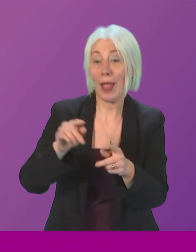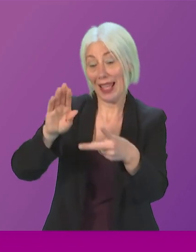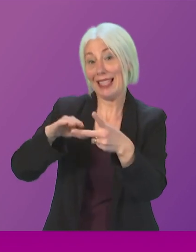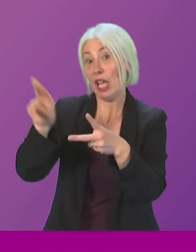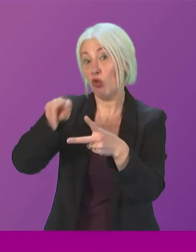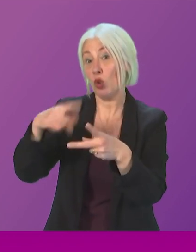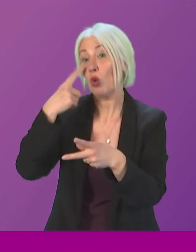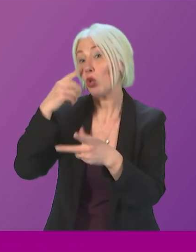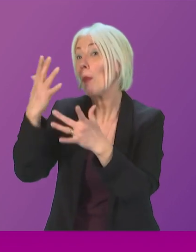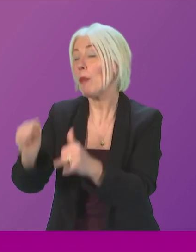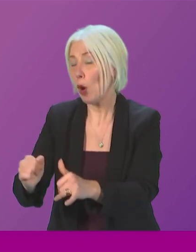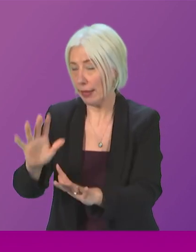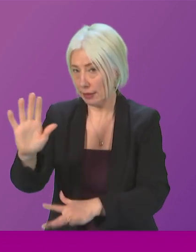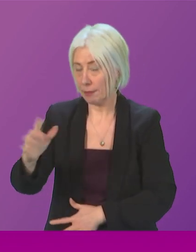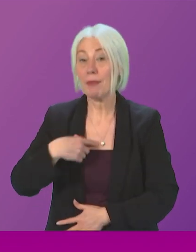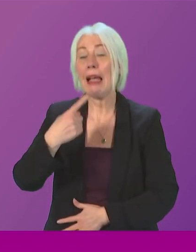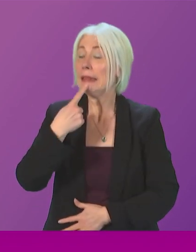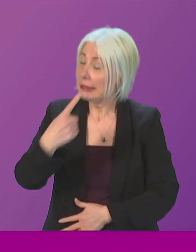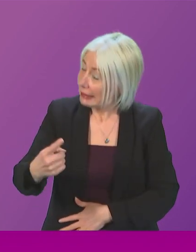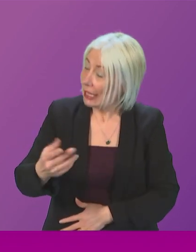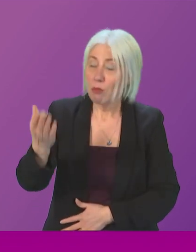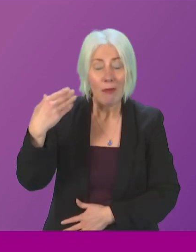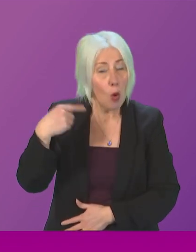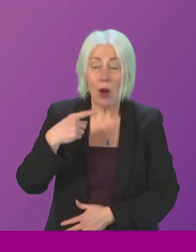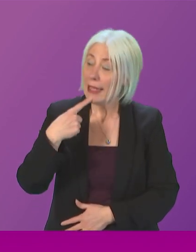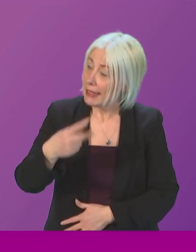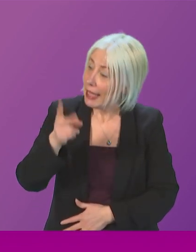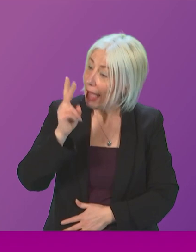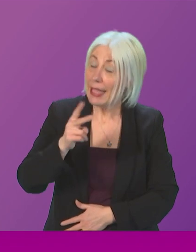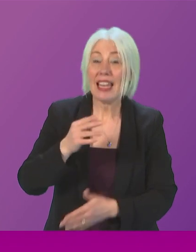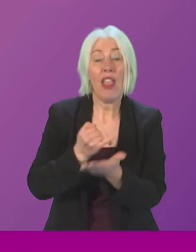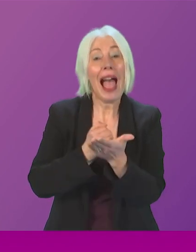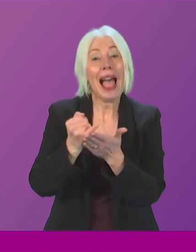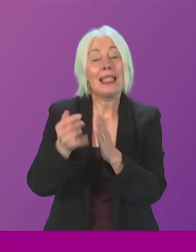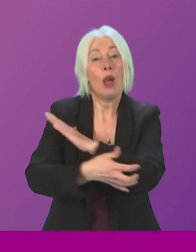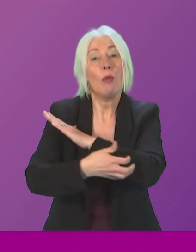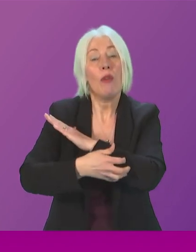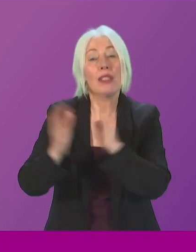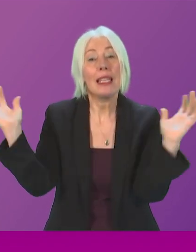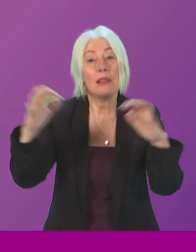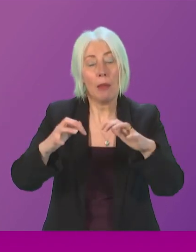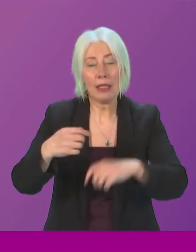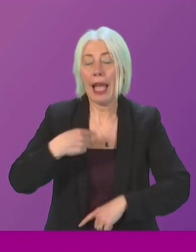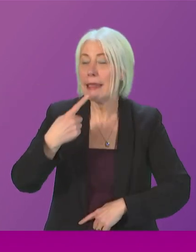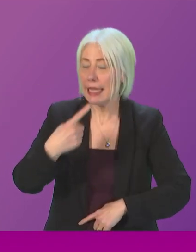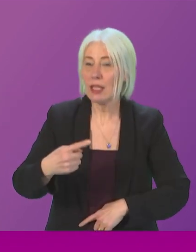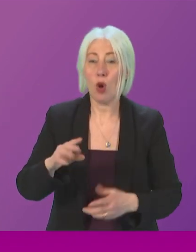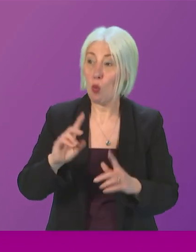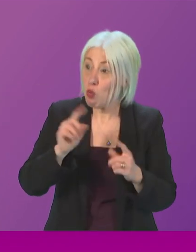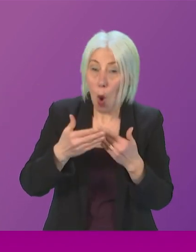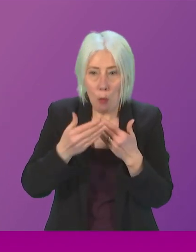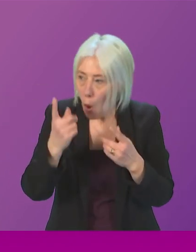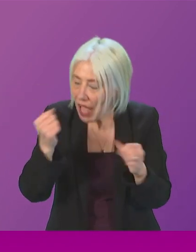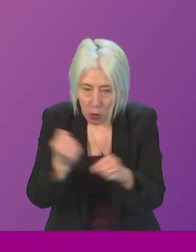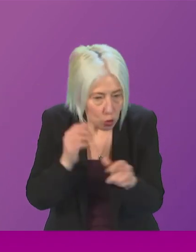schools I simply made the point and I continue to make the point and I made this point at the anti-poverty summit that we will look at what more we can do